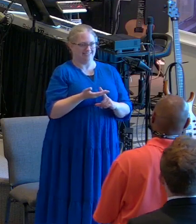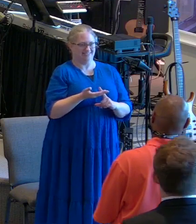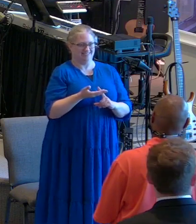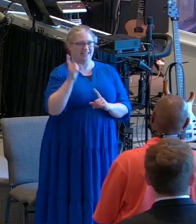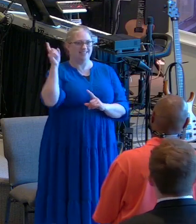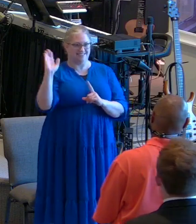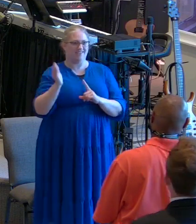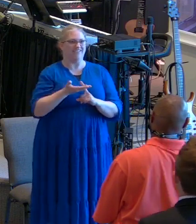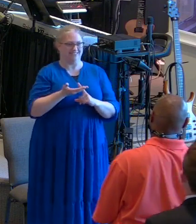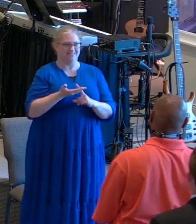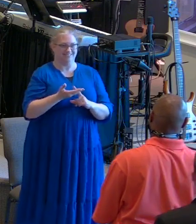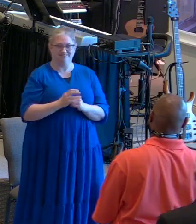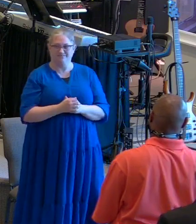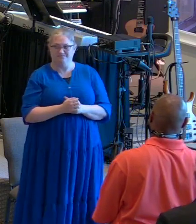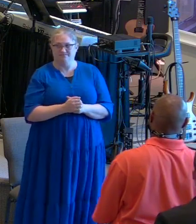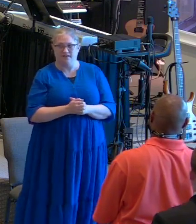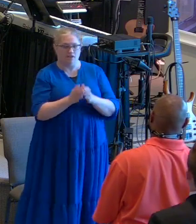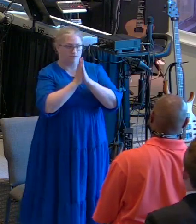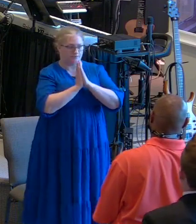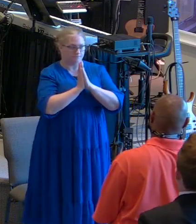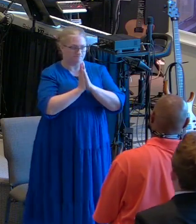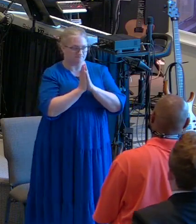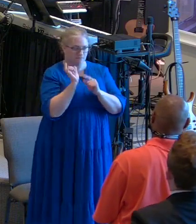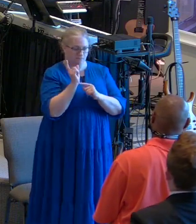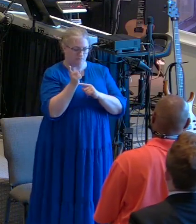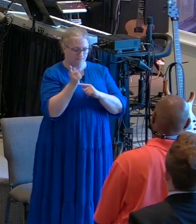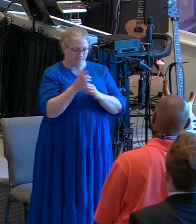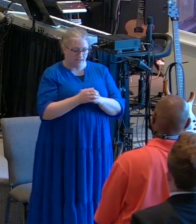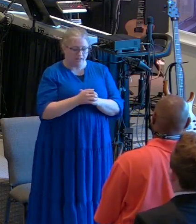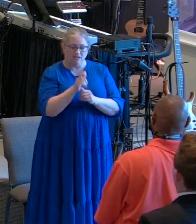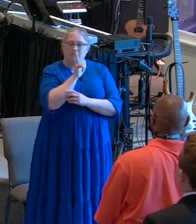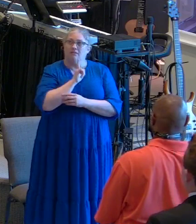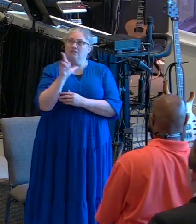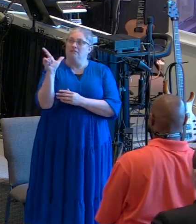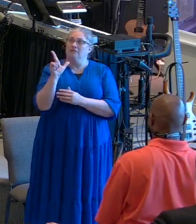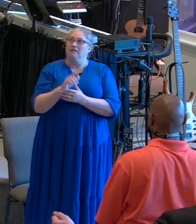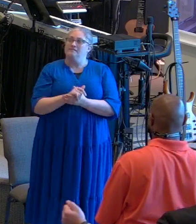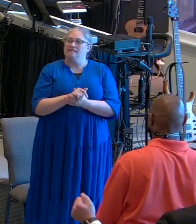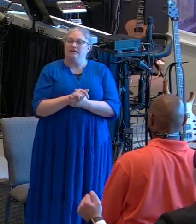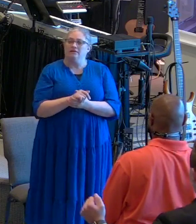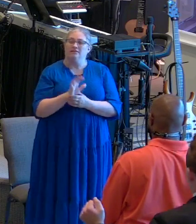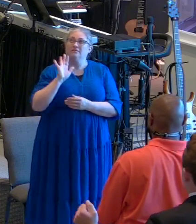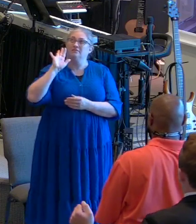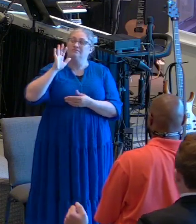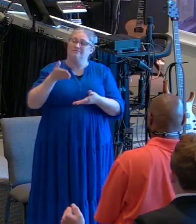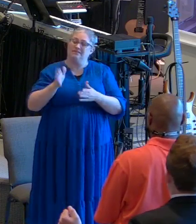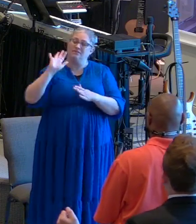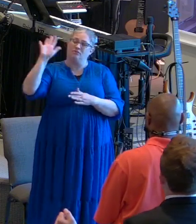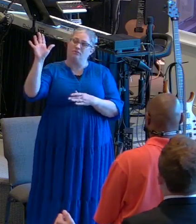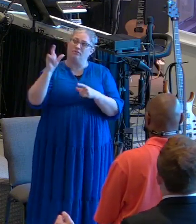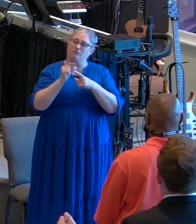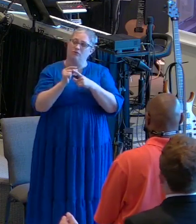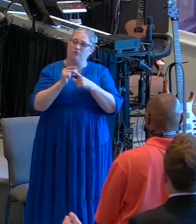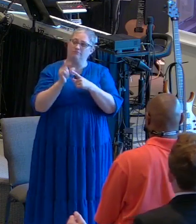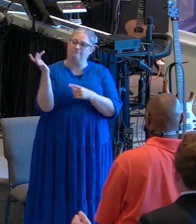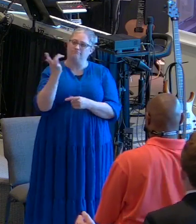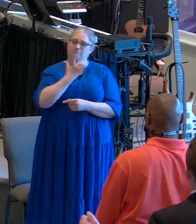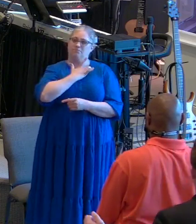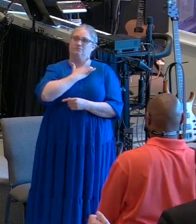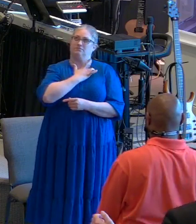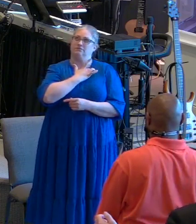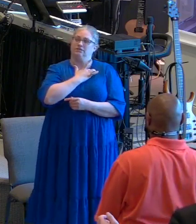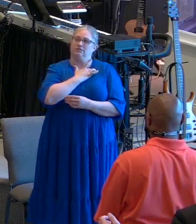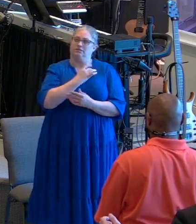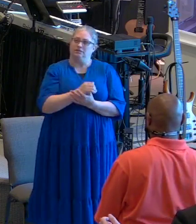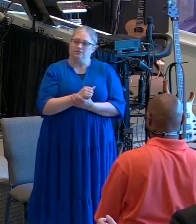convencer. Would you mind praying with me just for a moment? Lord, let your word speak to us. God, pray